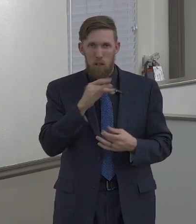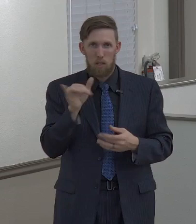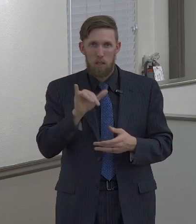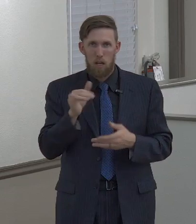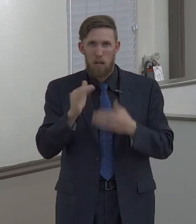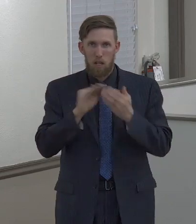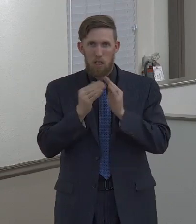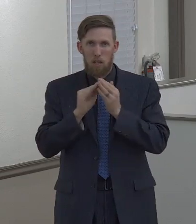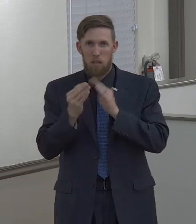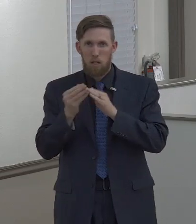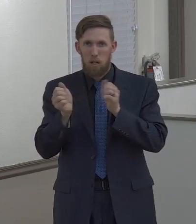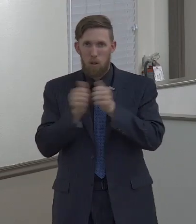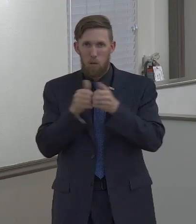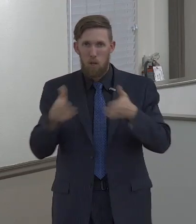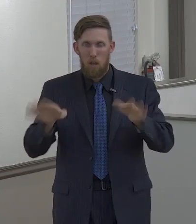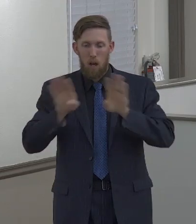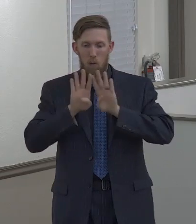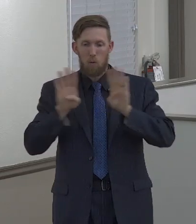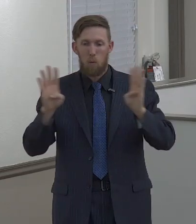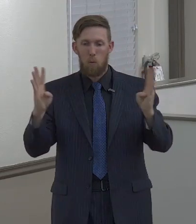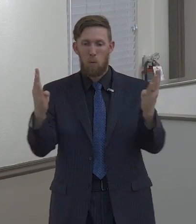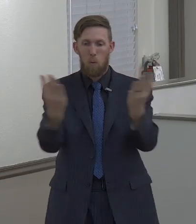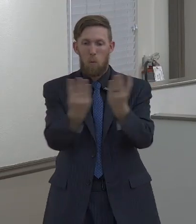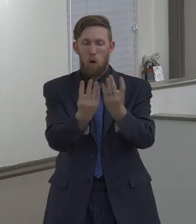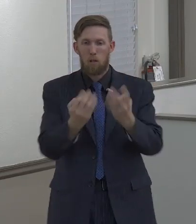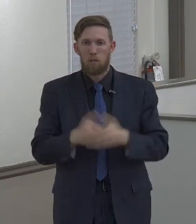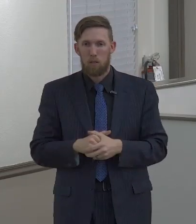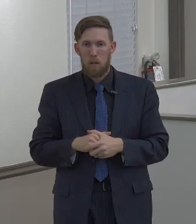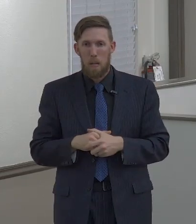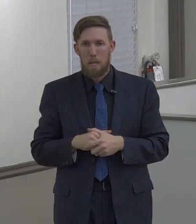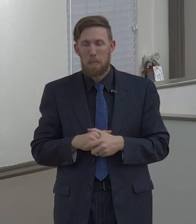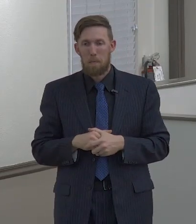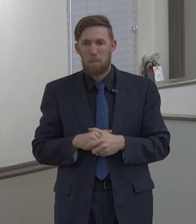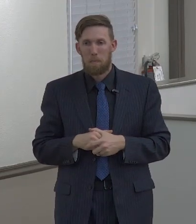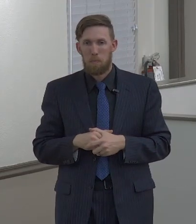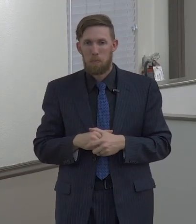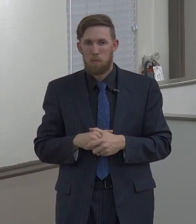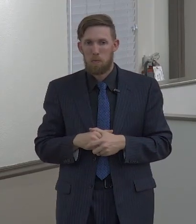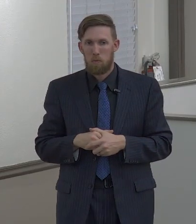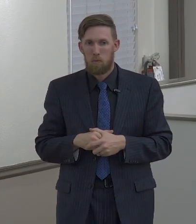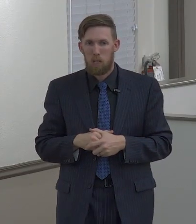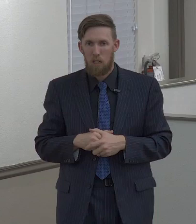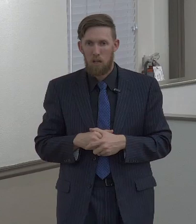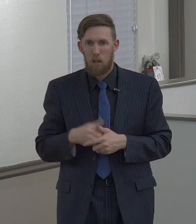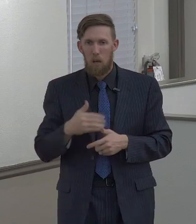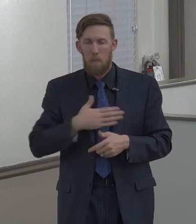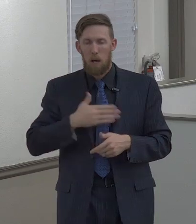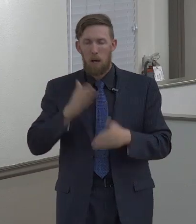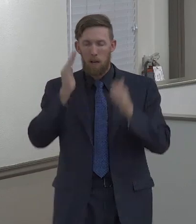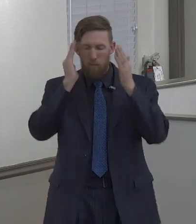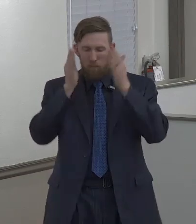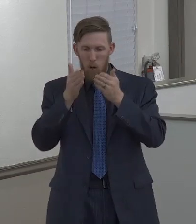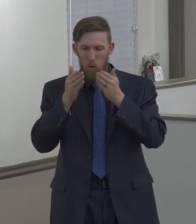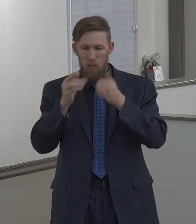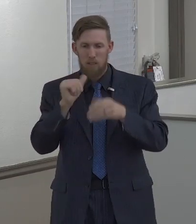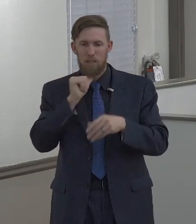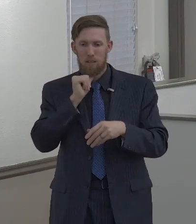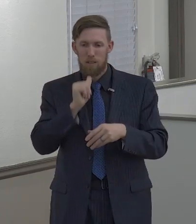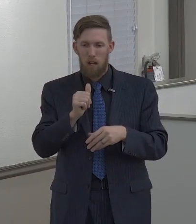a city that is broken down and without walls. I'm not necessarily intending to make a political statement here tonight,